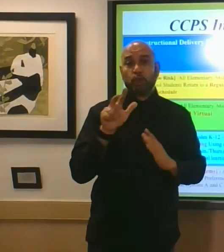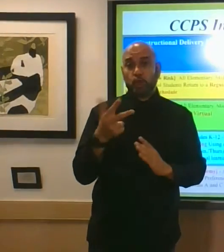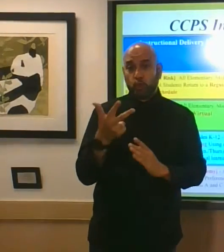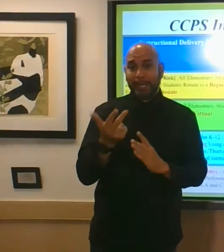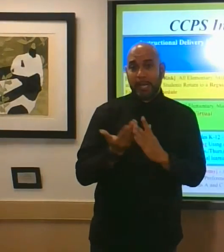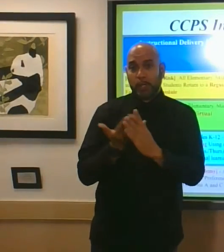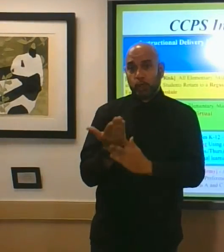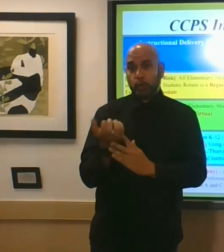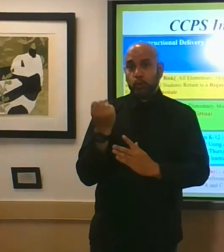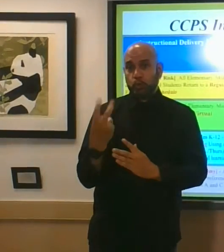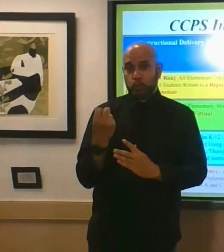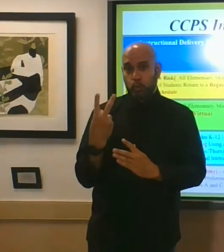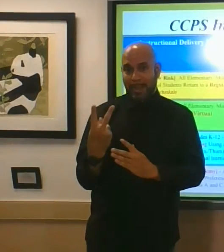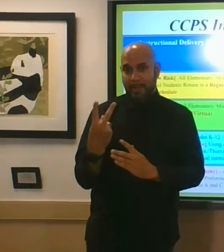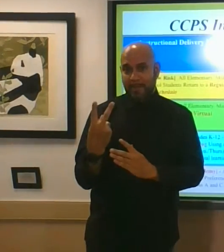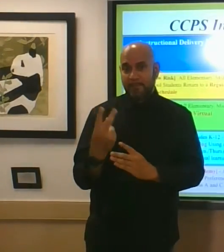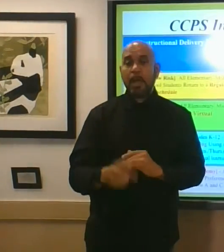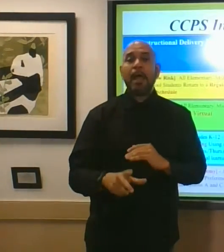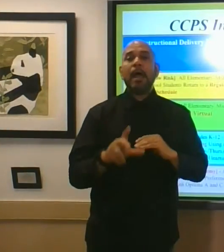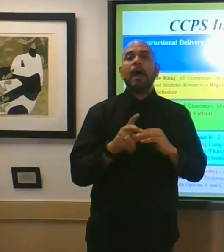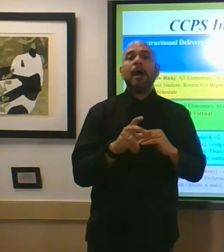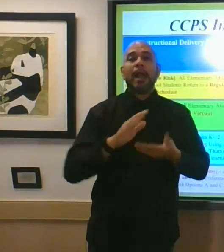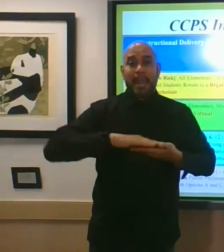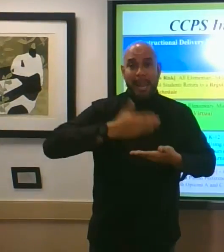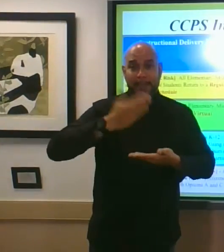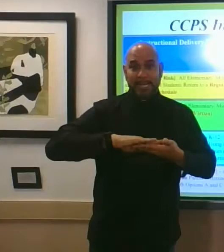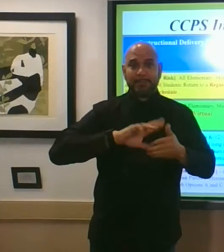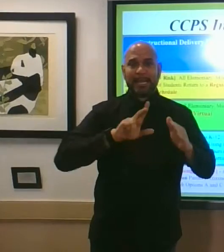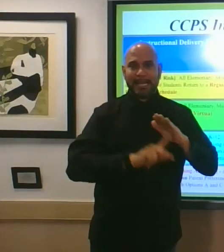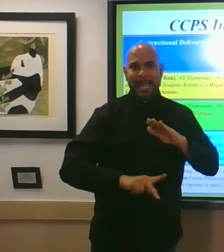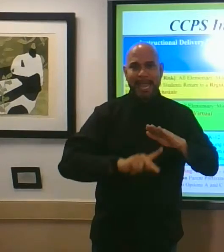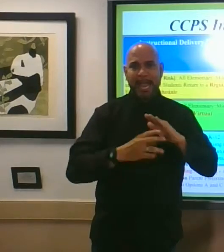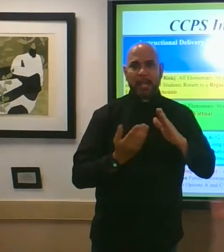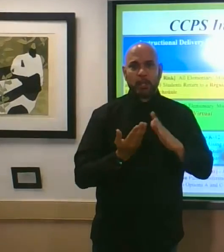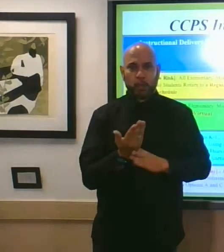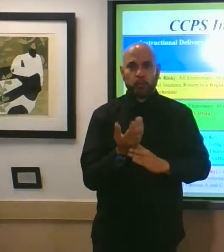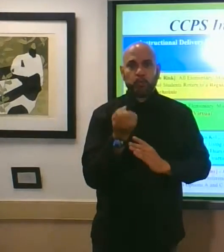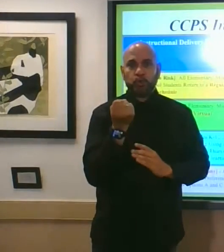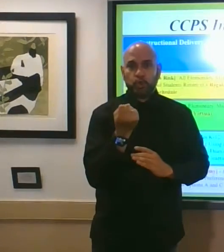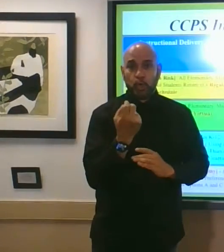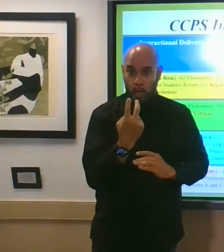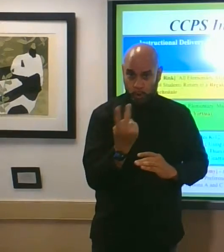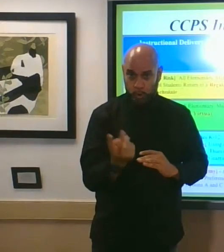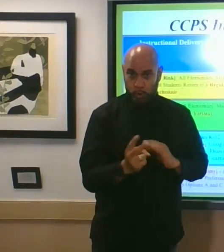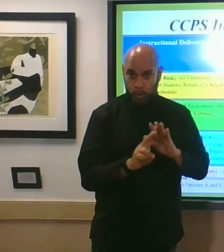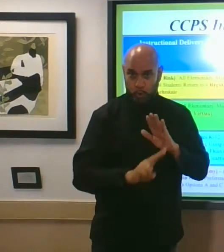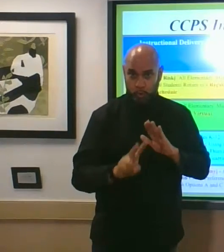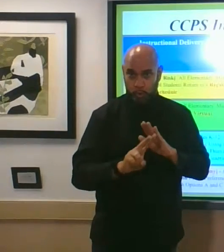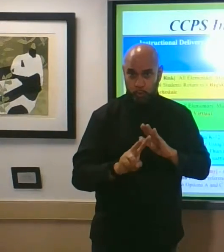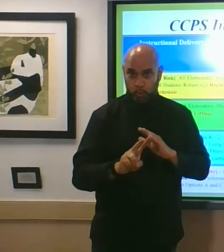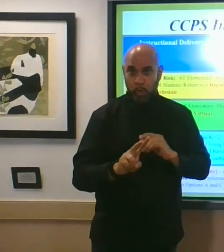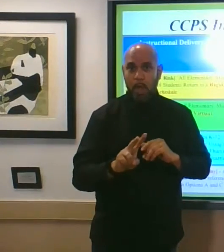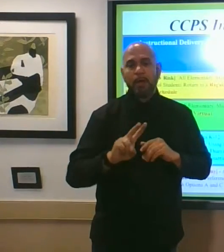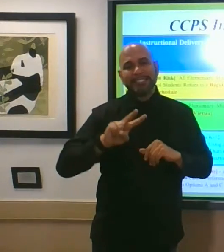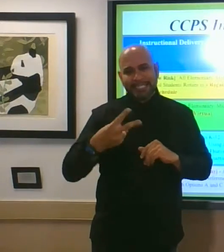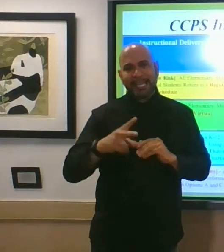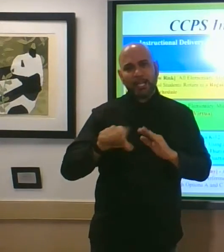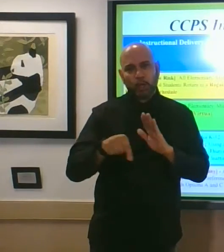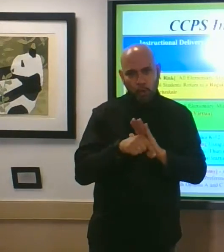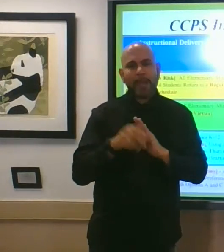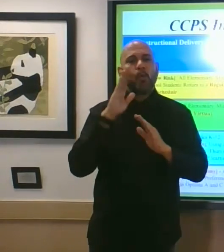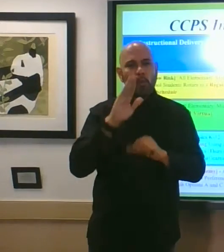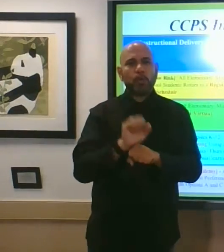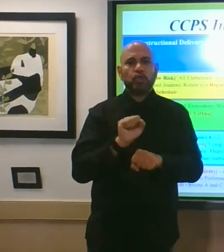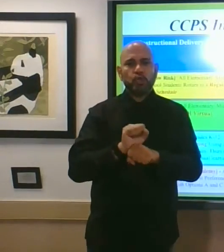using laptops for grades k through 2 during the school day when they're face to face and teachers will be able to